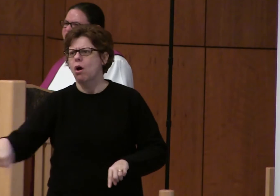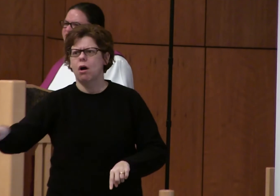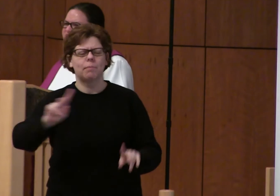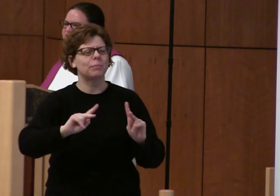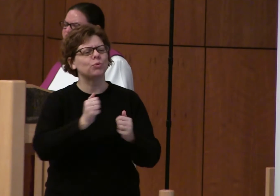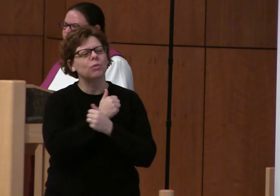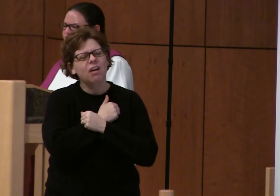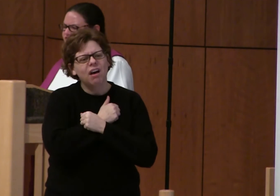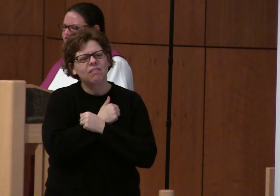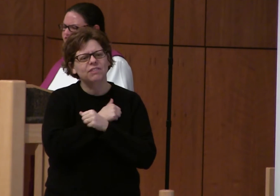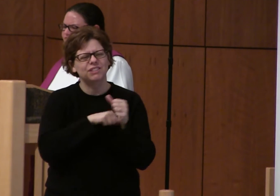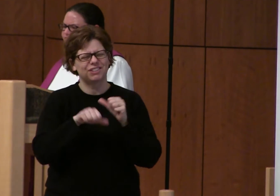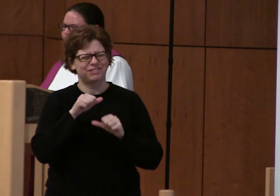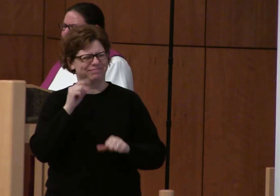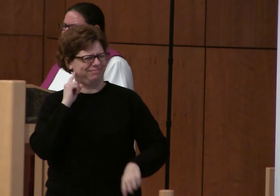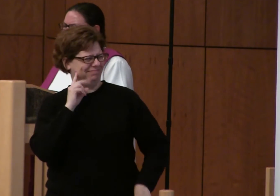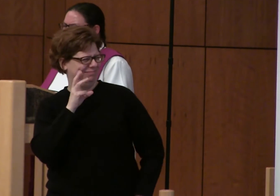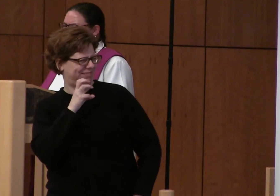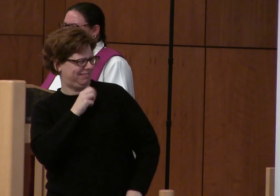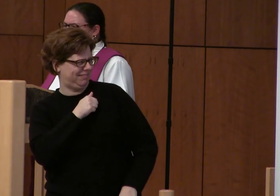And this can sound weird.